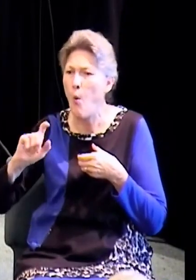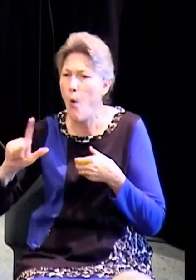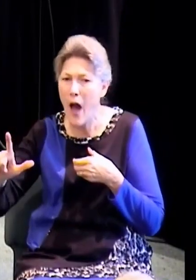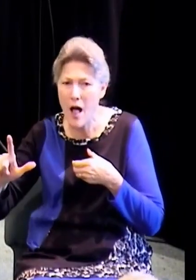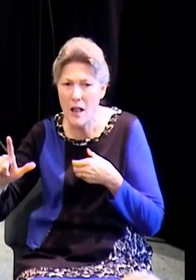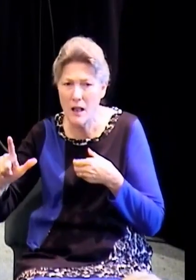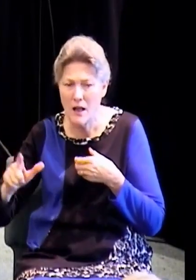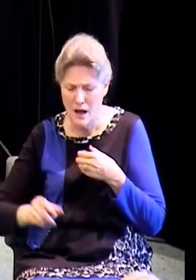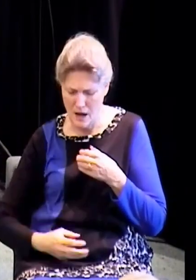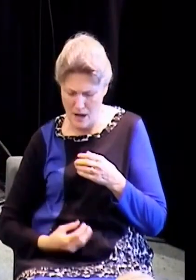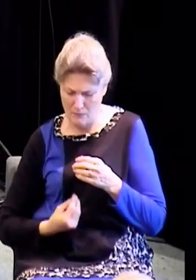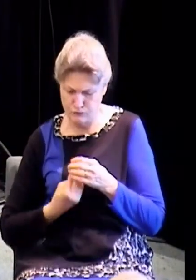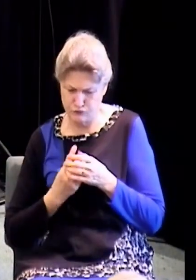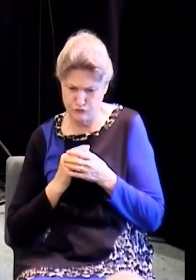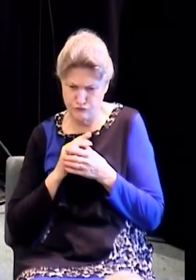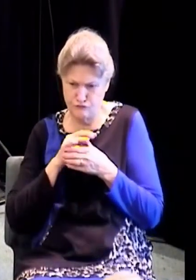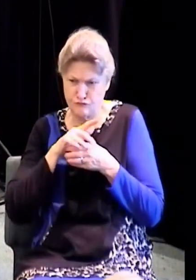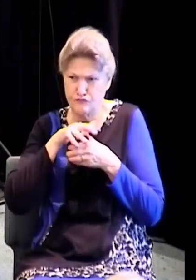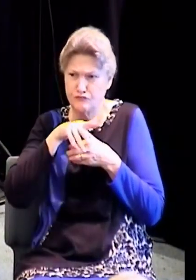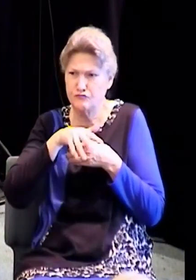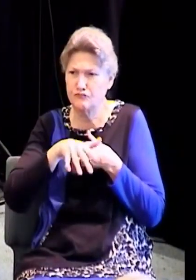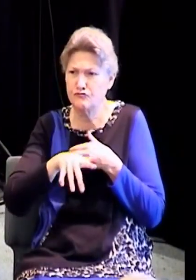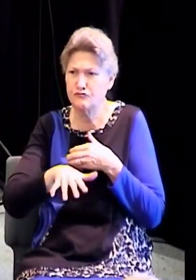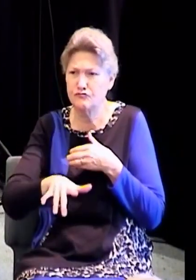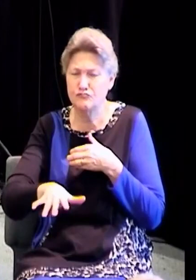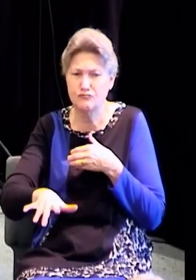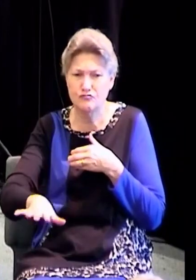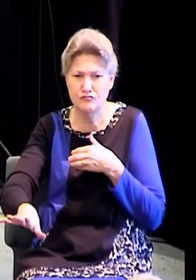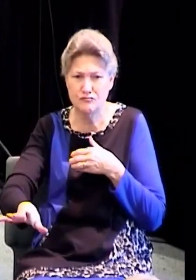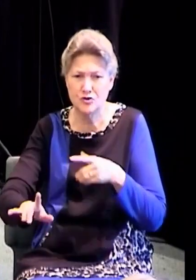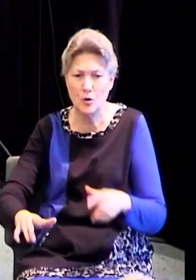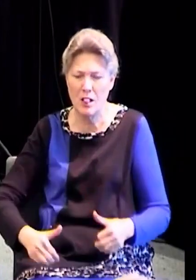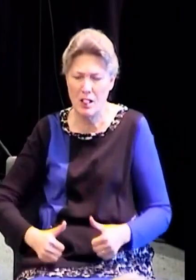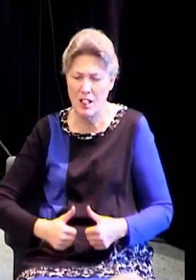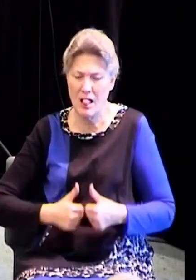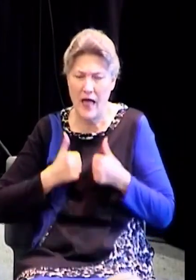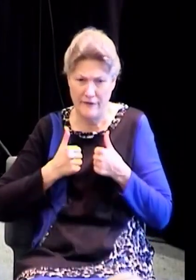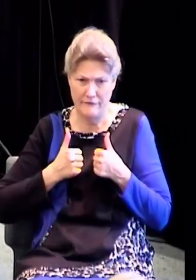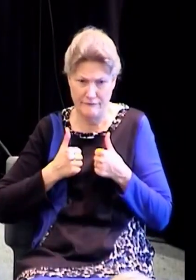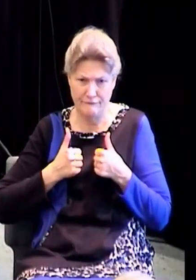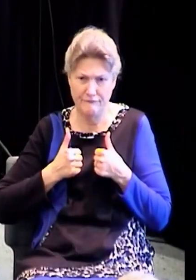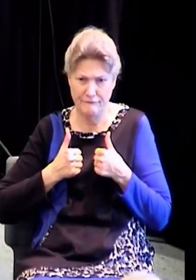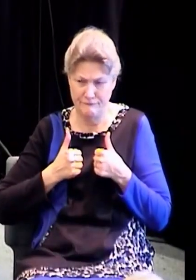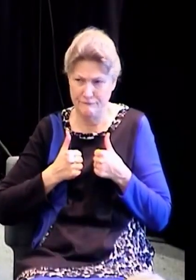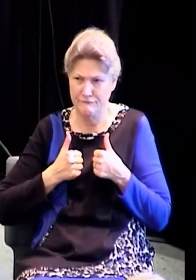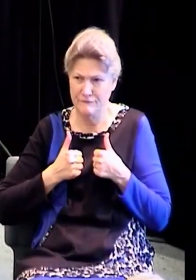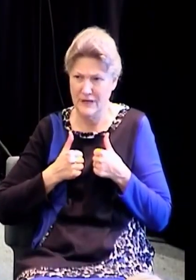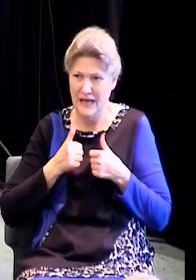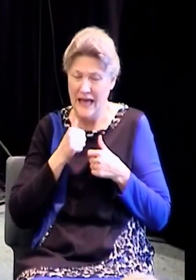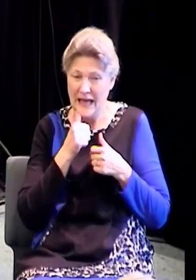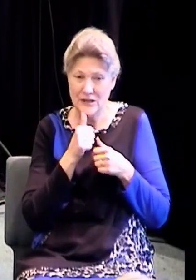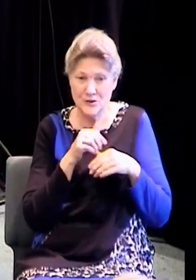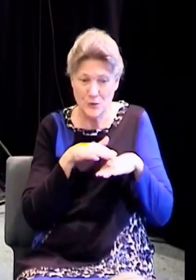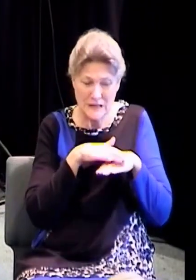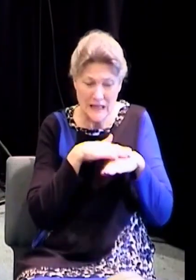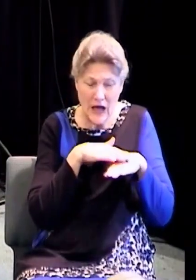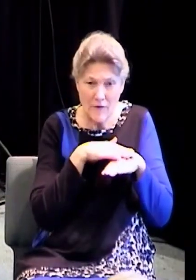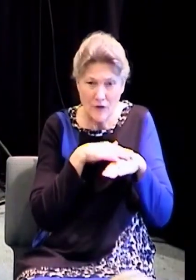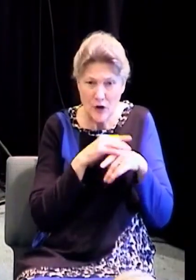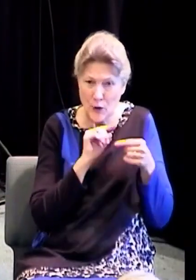unto everlasting life. He doesn't want to fix your little boo-boo from yesterday. He